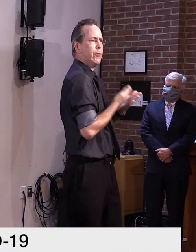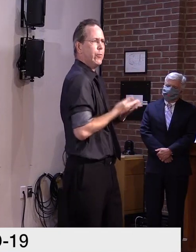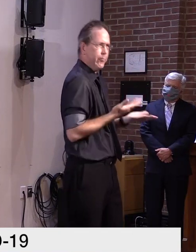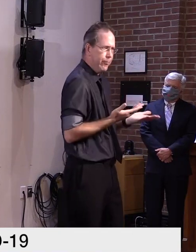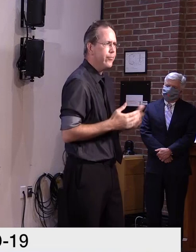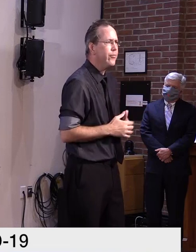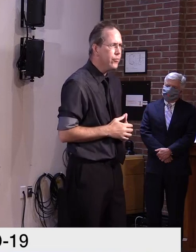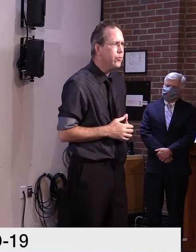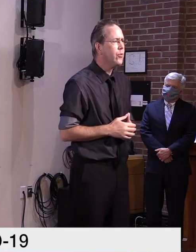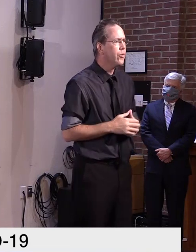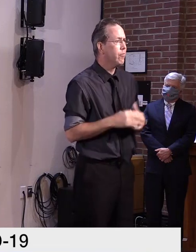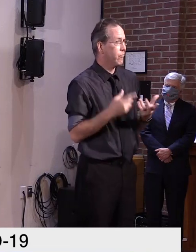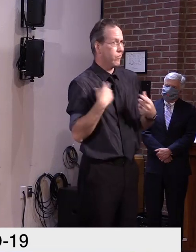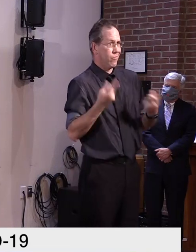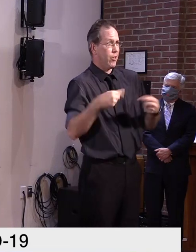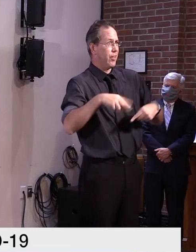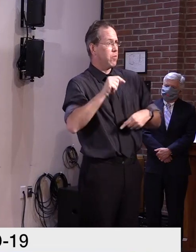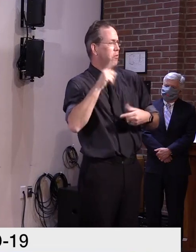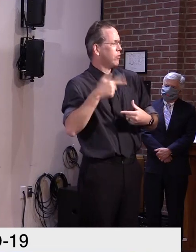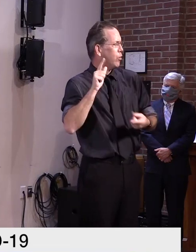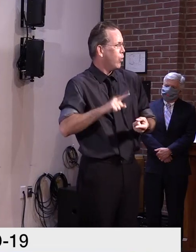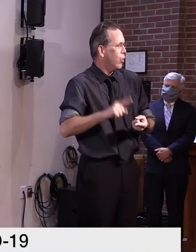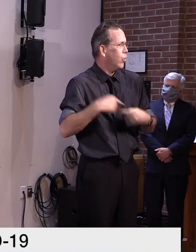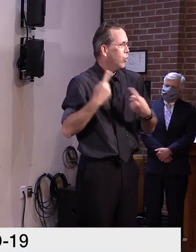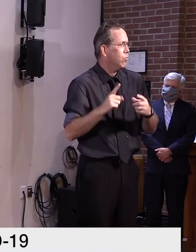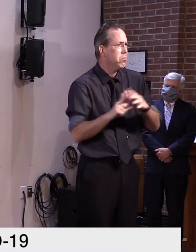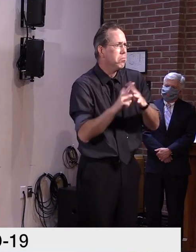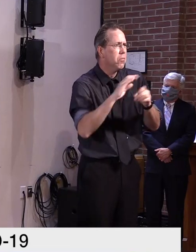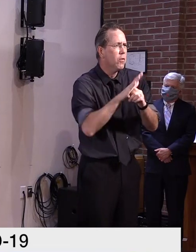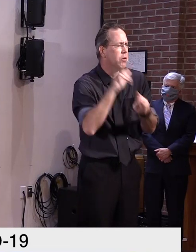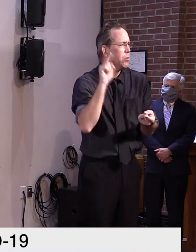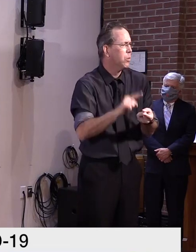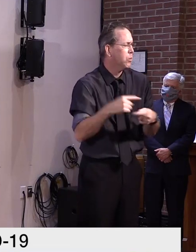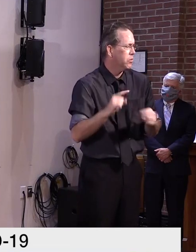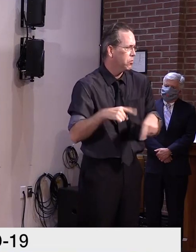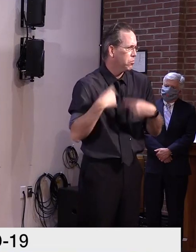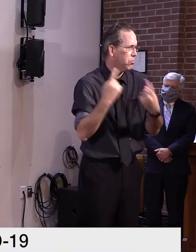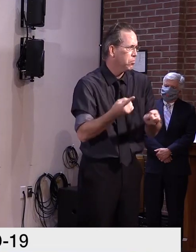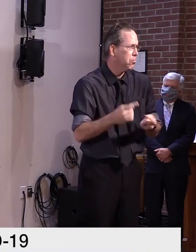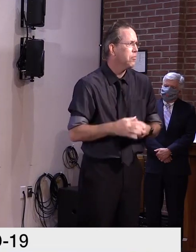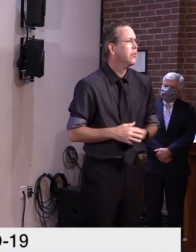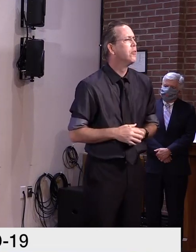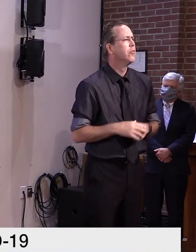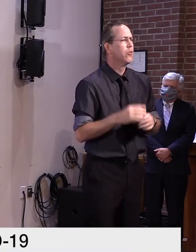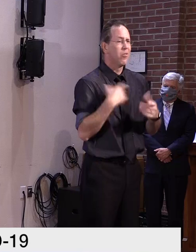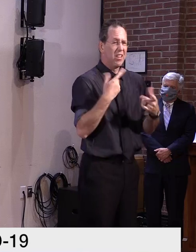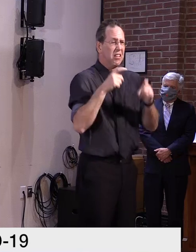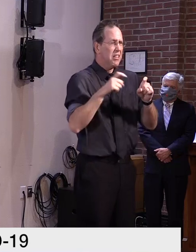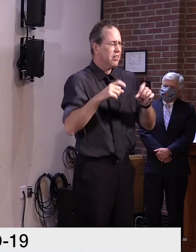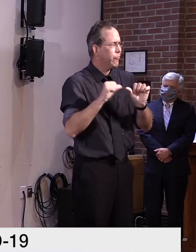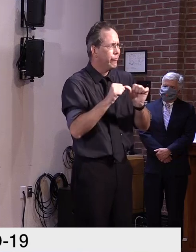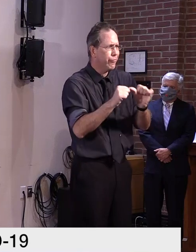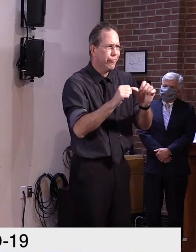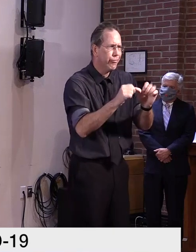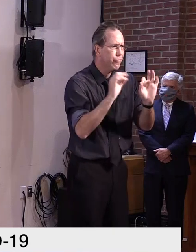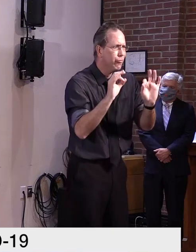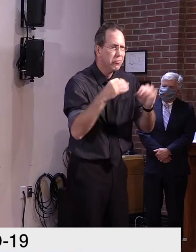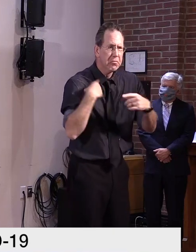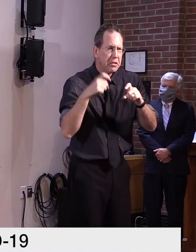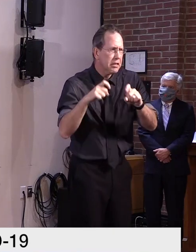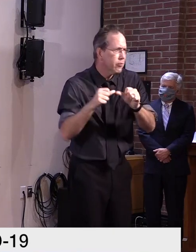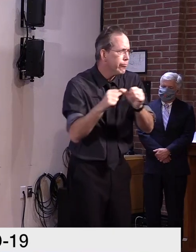good policies in place, that you can successfully reopen these institutions and we'll have to continue to keep a close eye on them as the semester